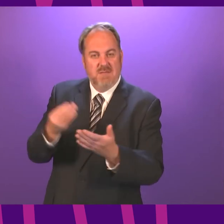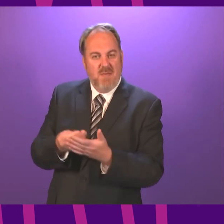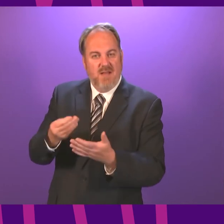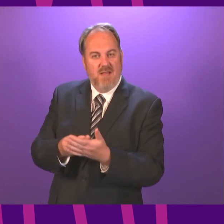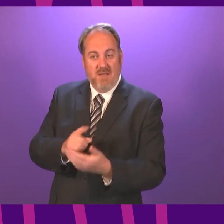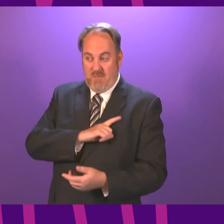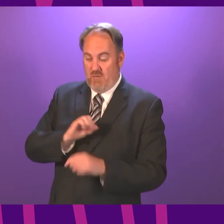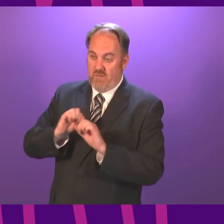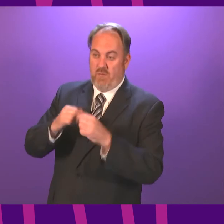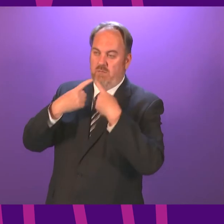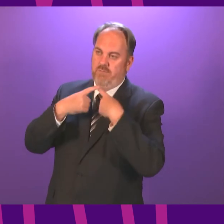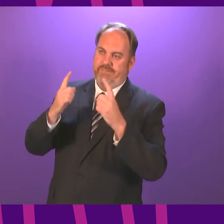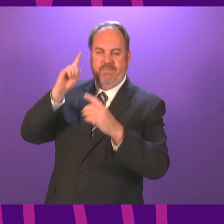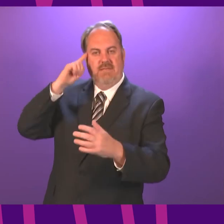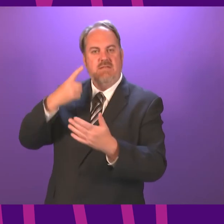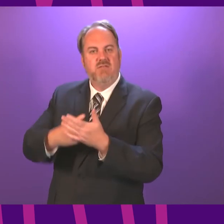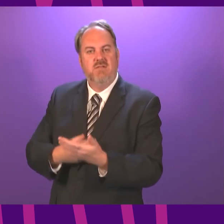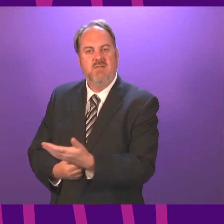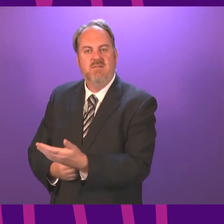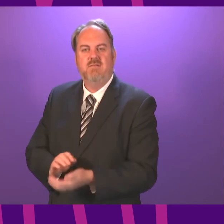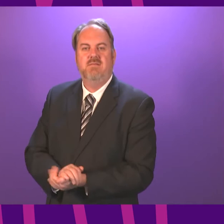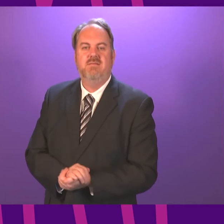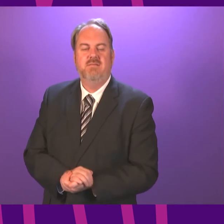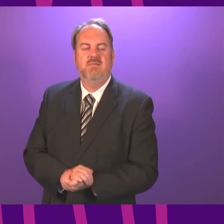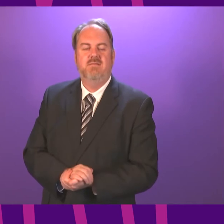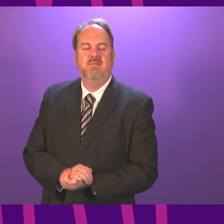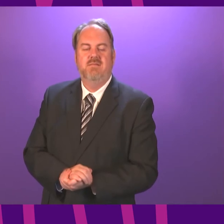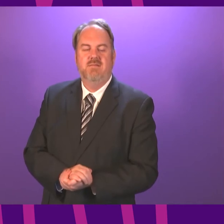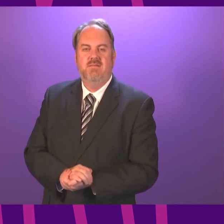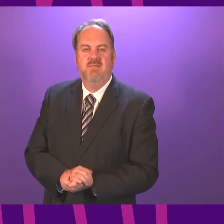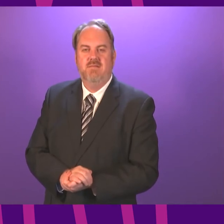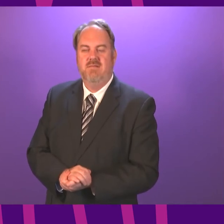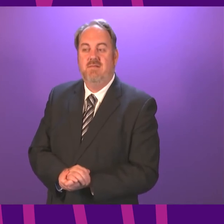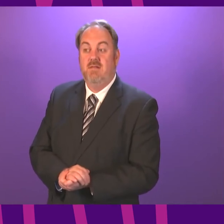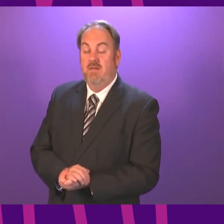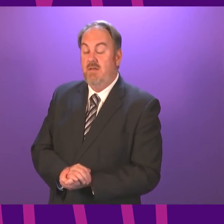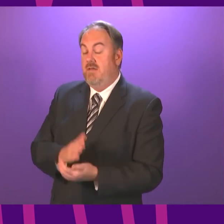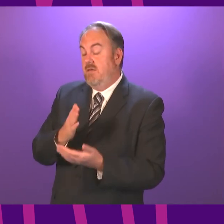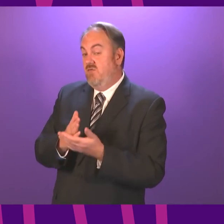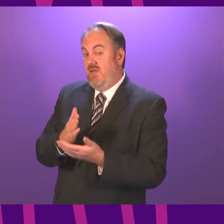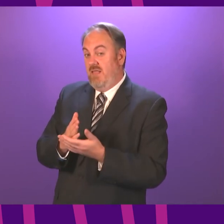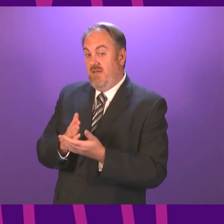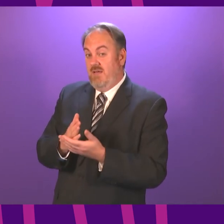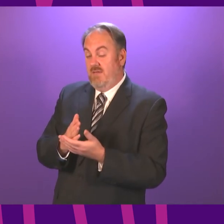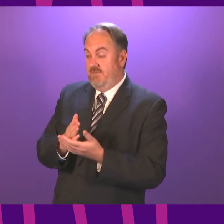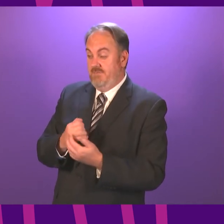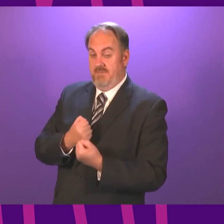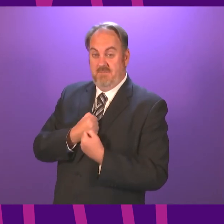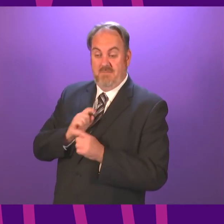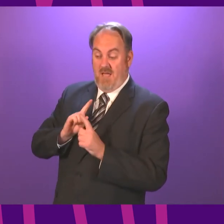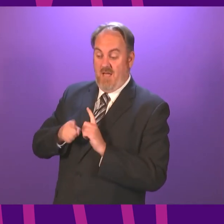decision? Cabinet Secretary. Well, first of all, I would say to